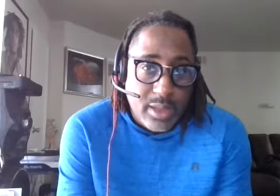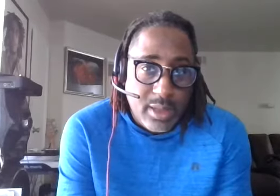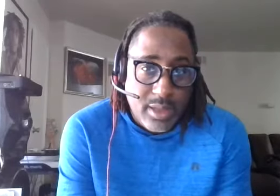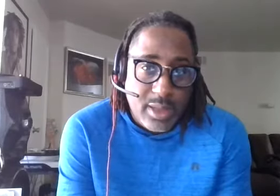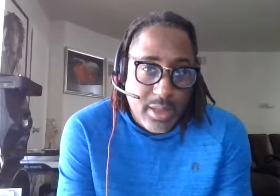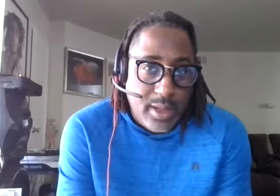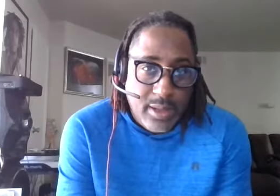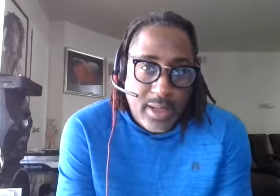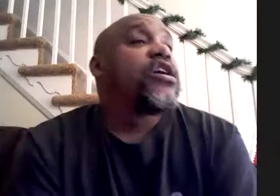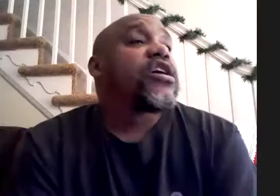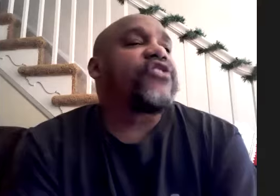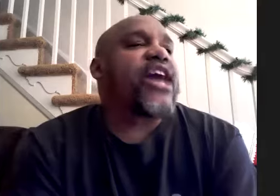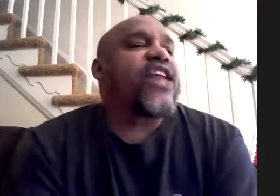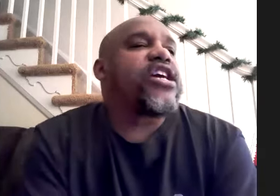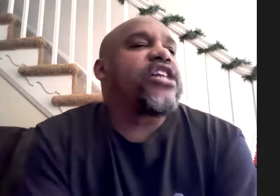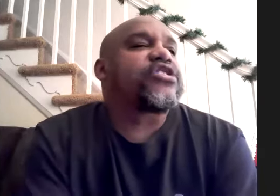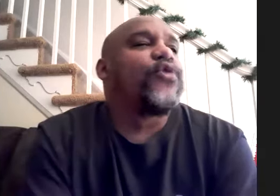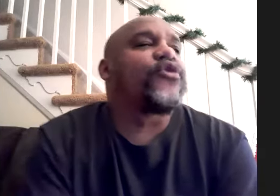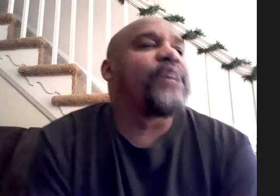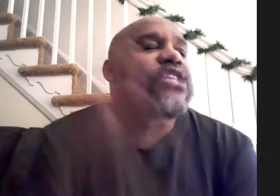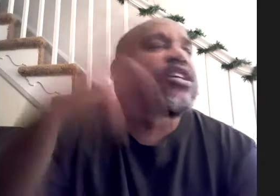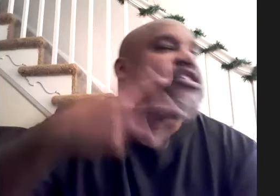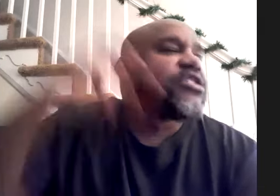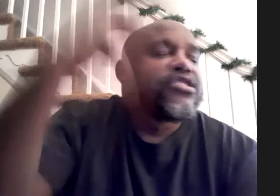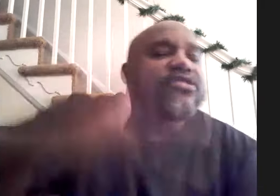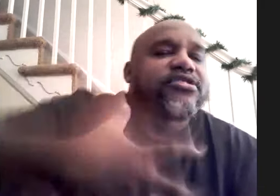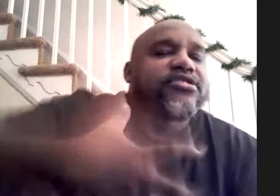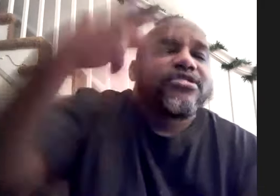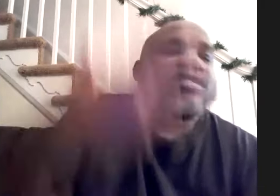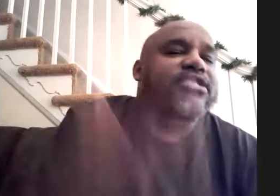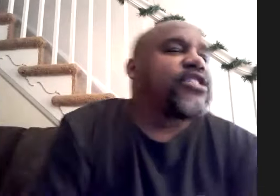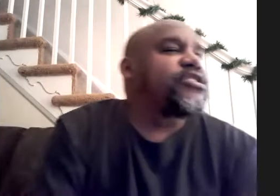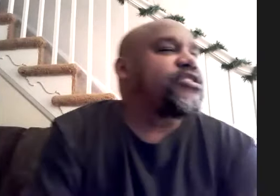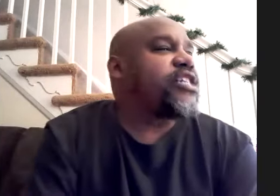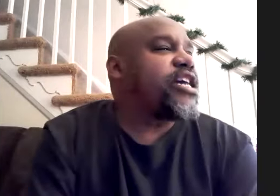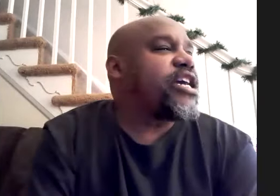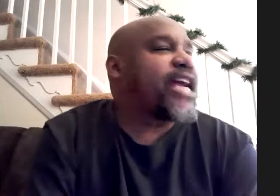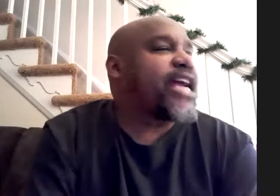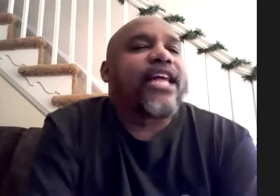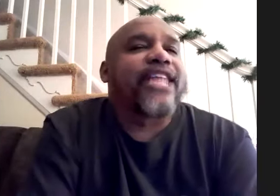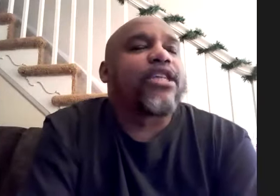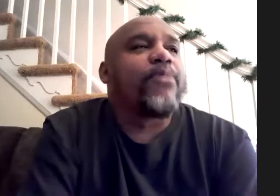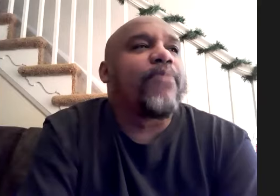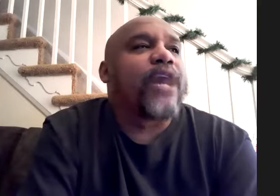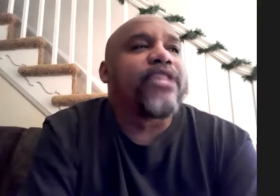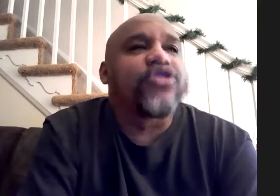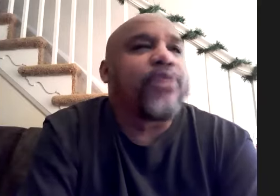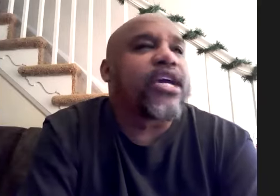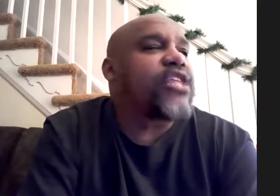appreciate that because again it's cool for me to to to again like i tell people about my drumming and anything